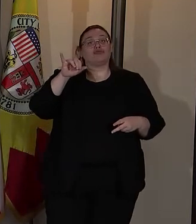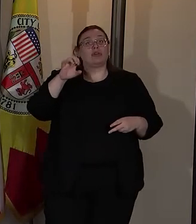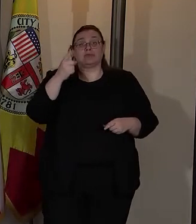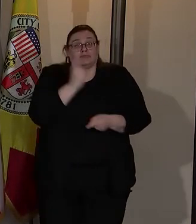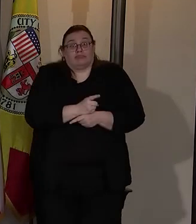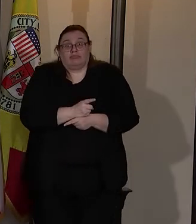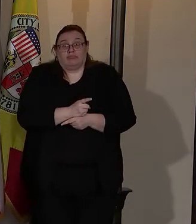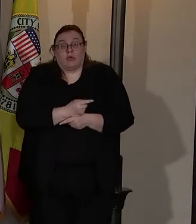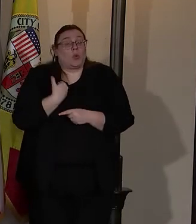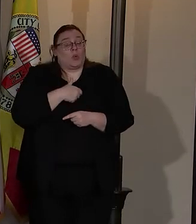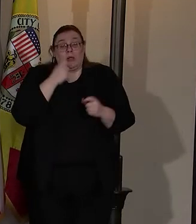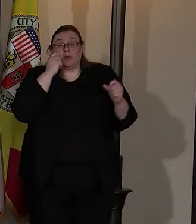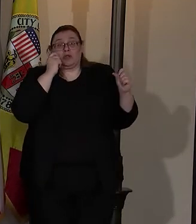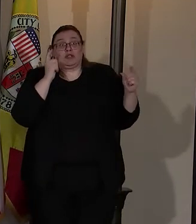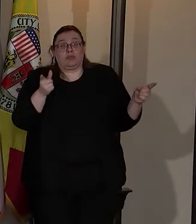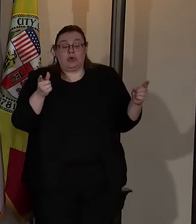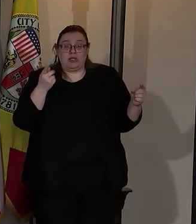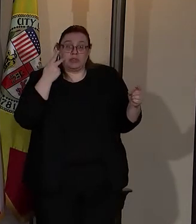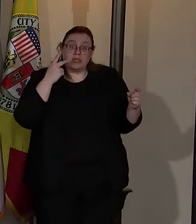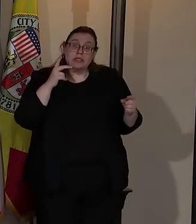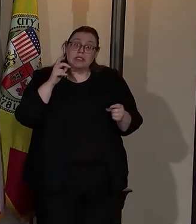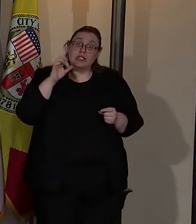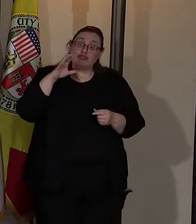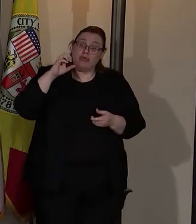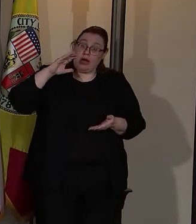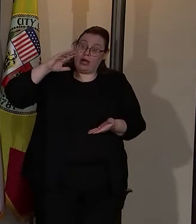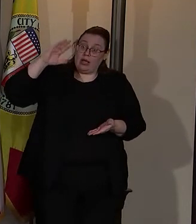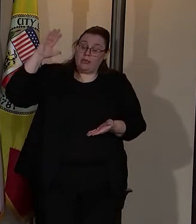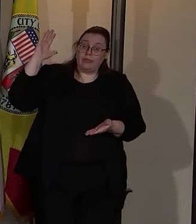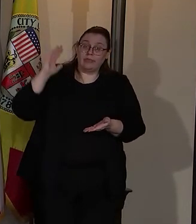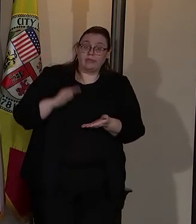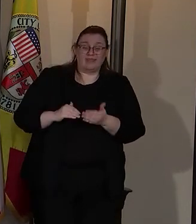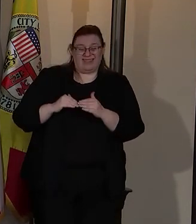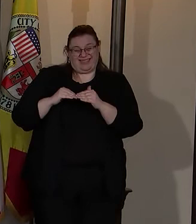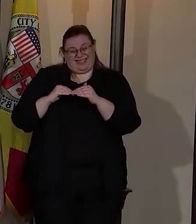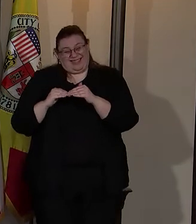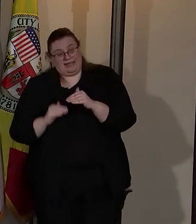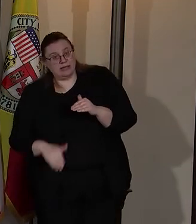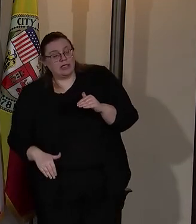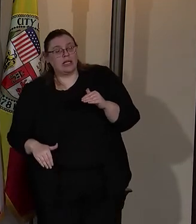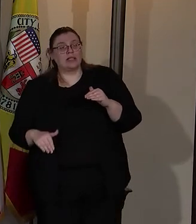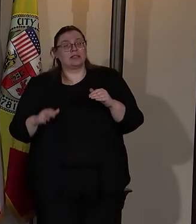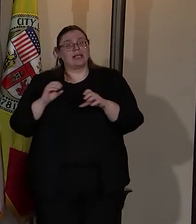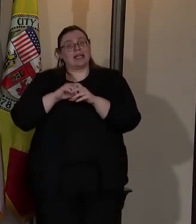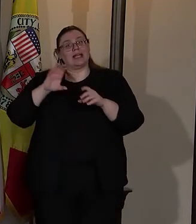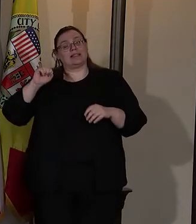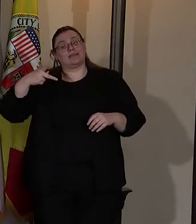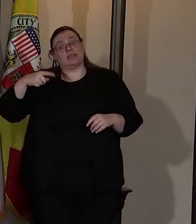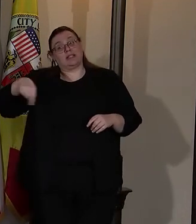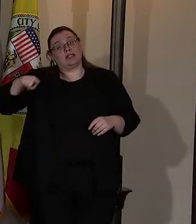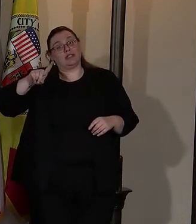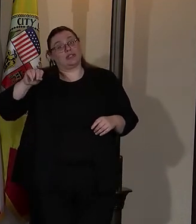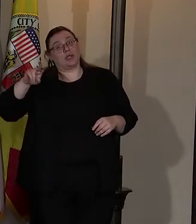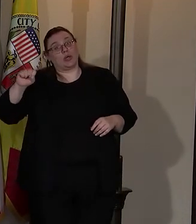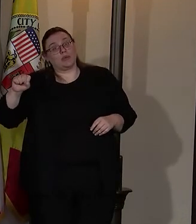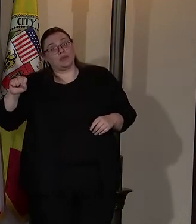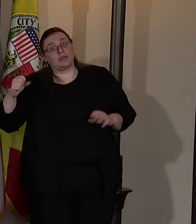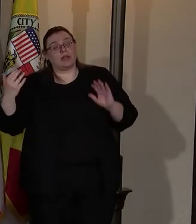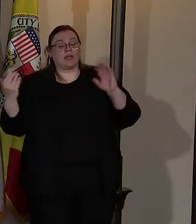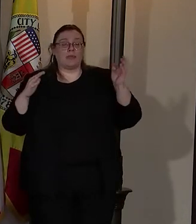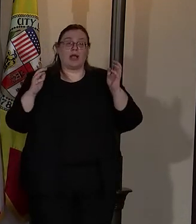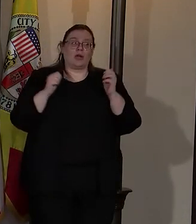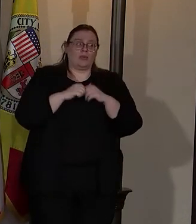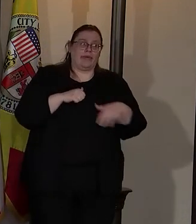We were surprised to see that crime fell to an even lower level in the CSP zones than it did